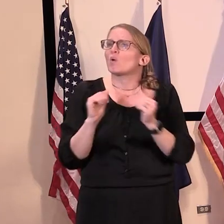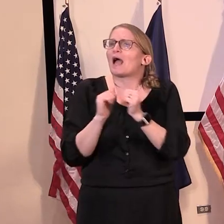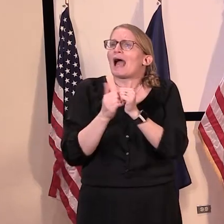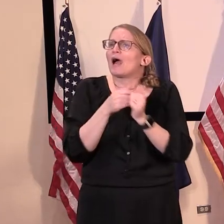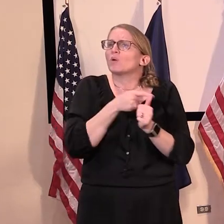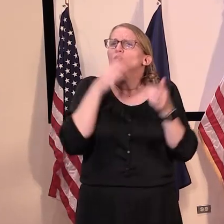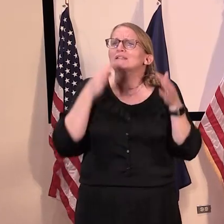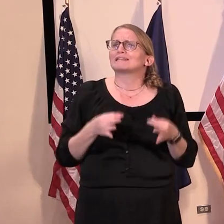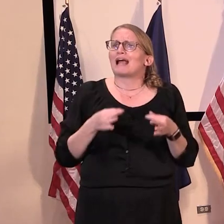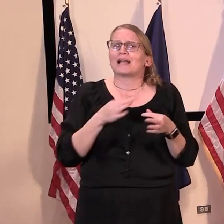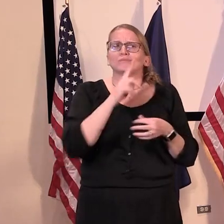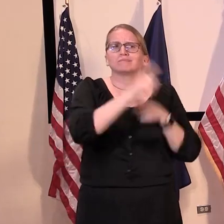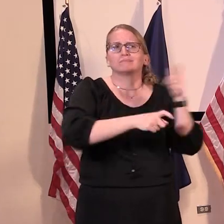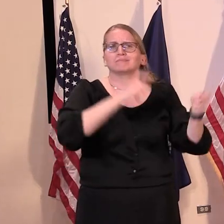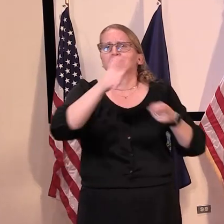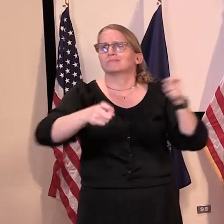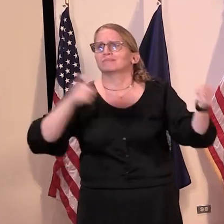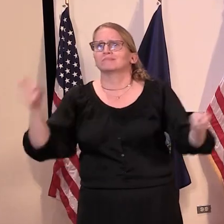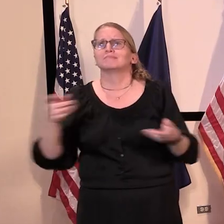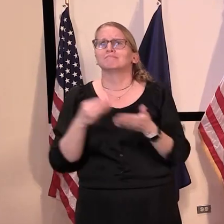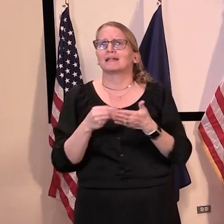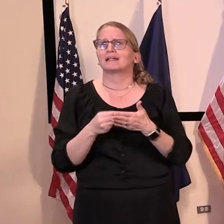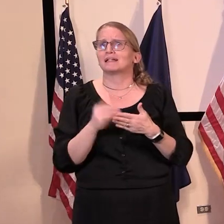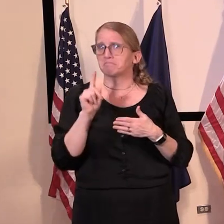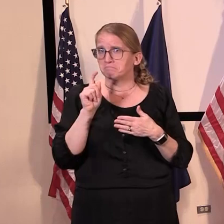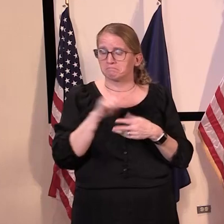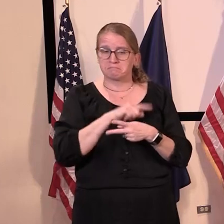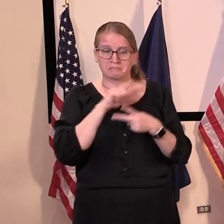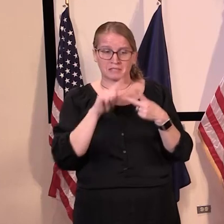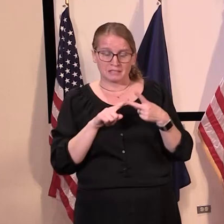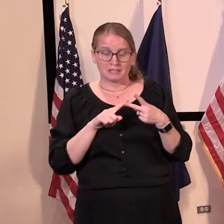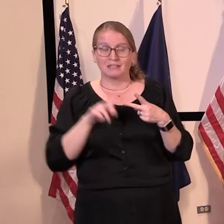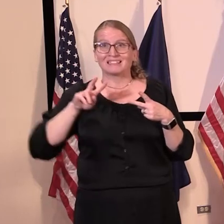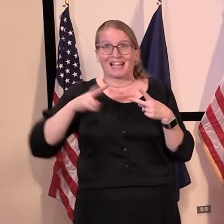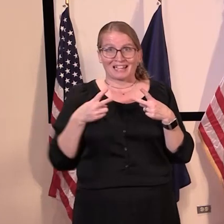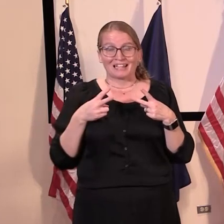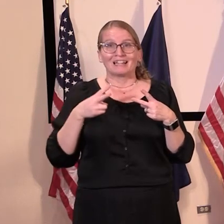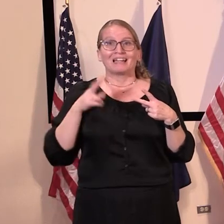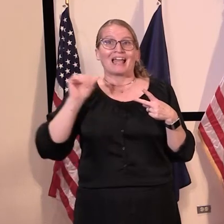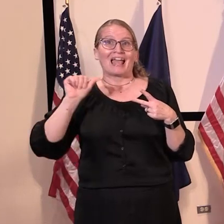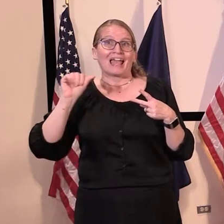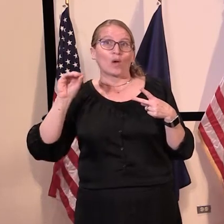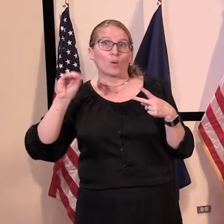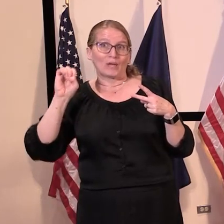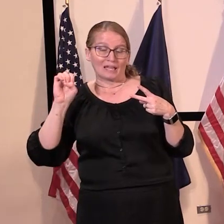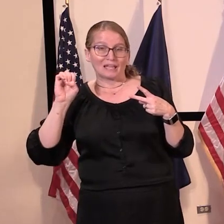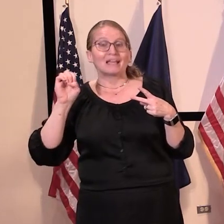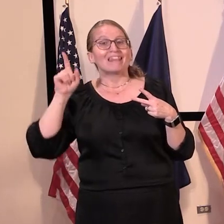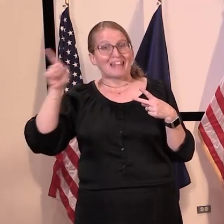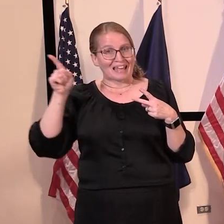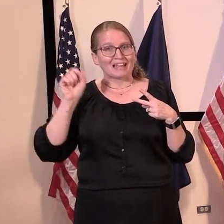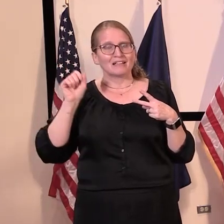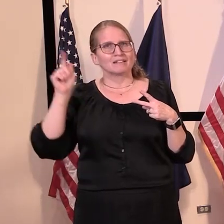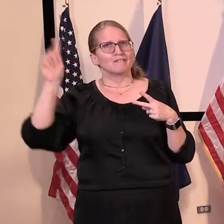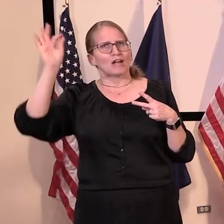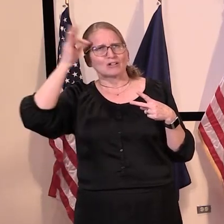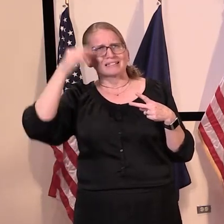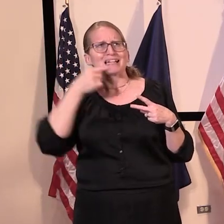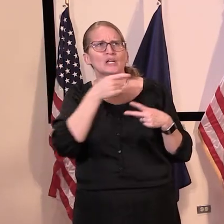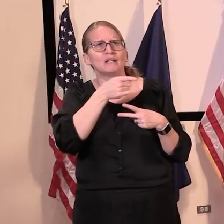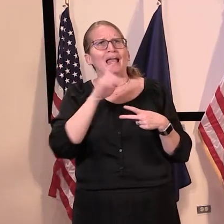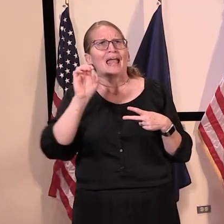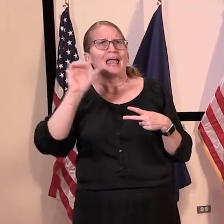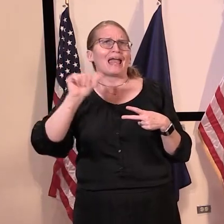various schools, school districts? And second is the AOE, the AOE is allowed to keep 10% with about 3.1 million